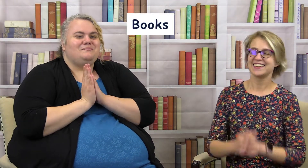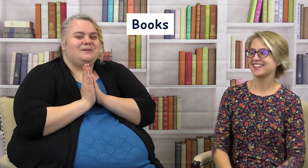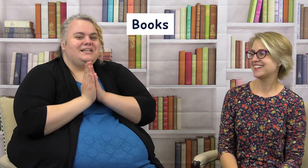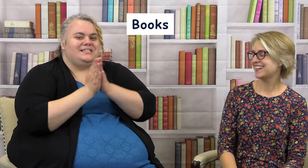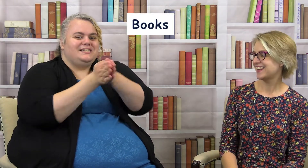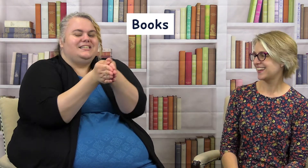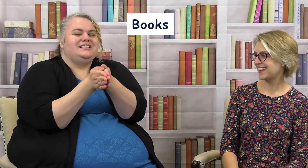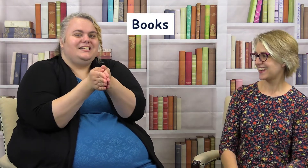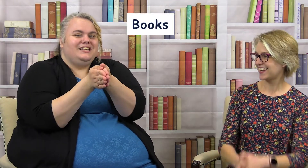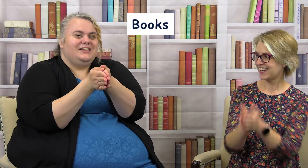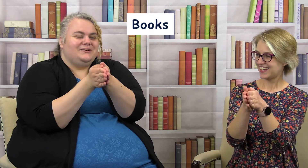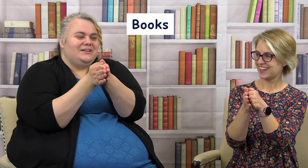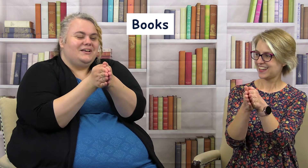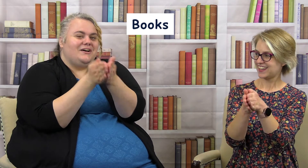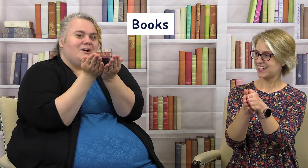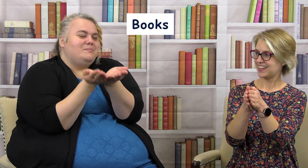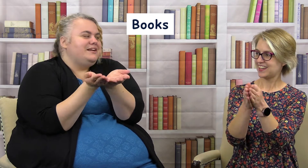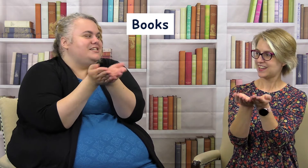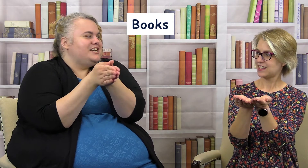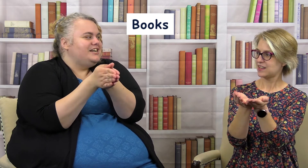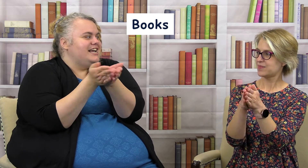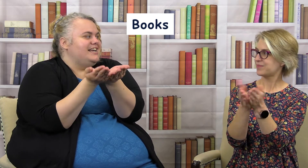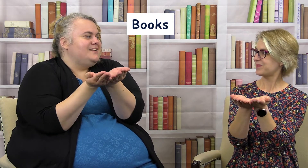books you open and shut your hand